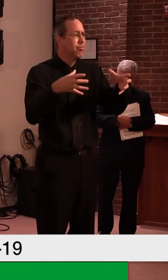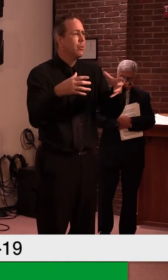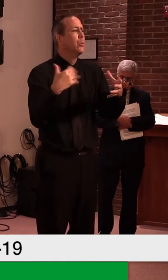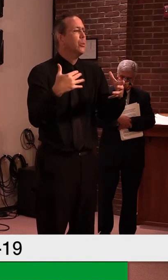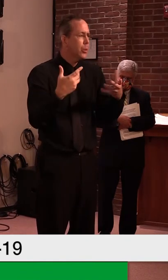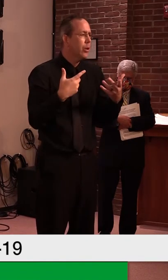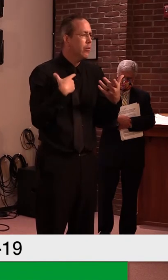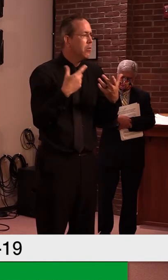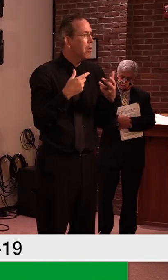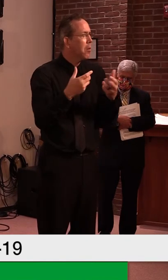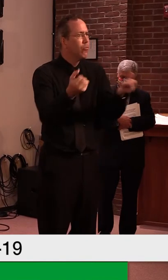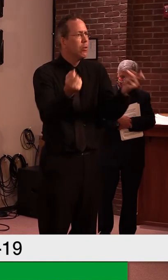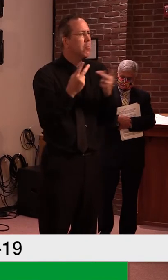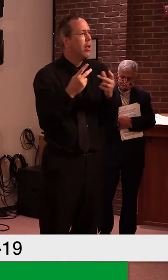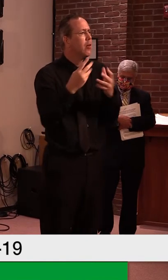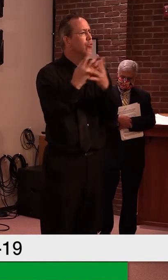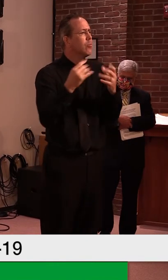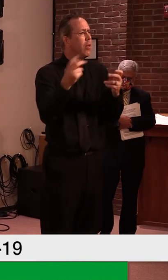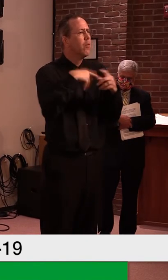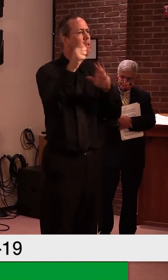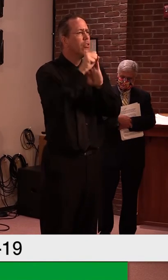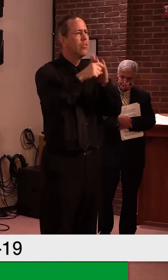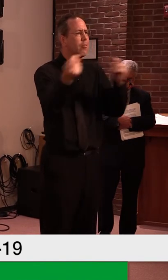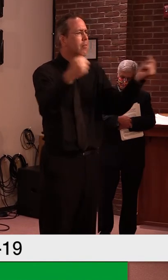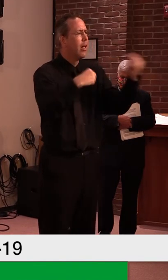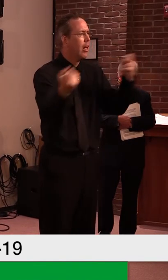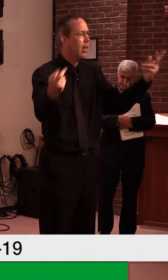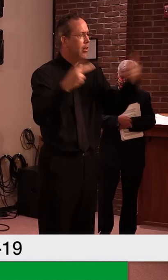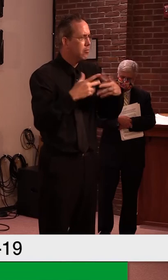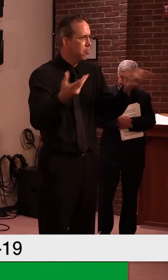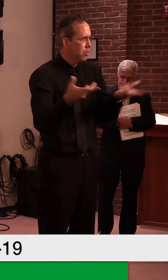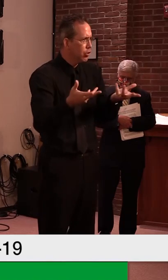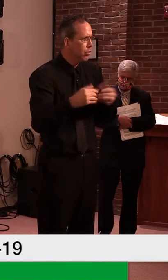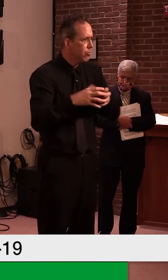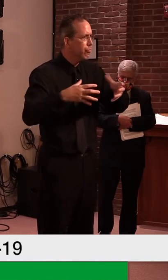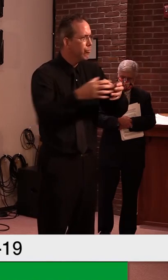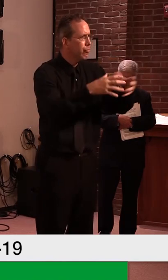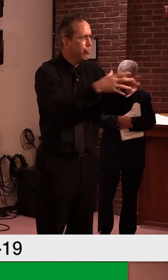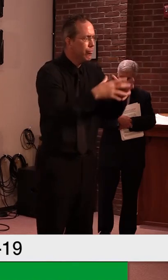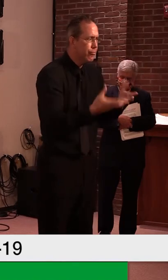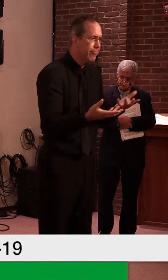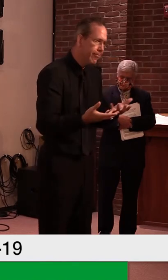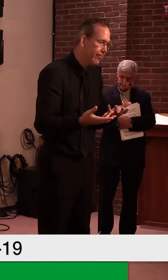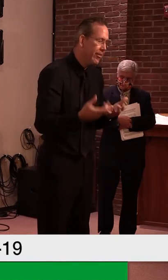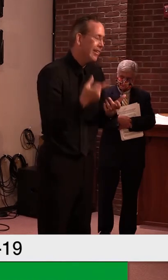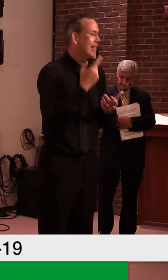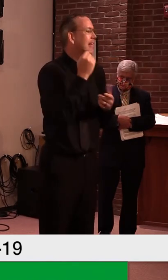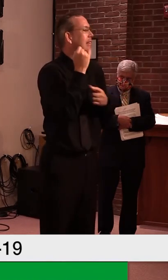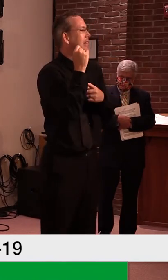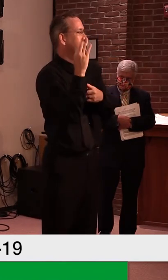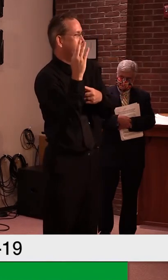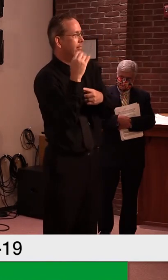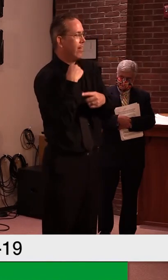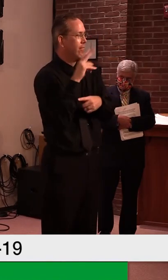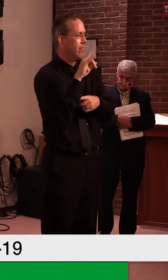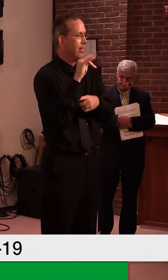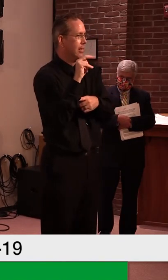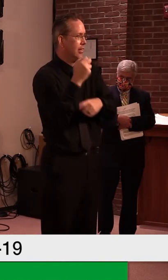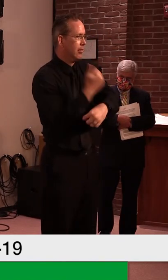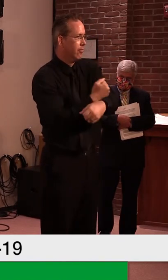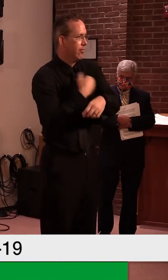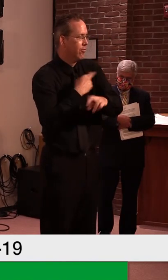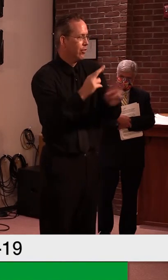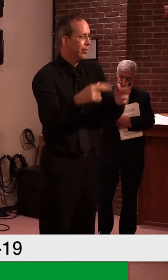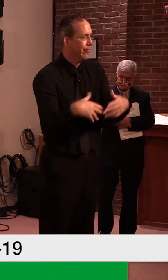uh, just based on the, on the, uh, the net number of, uh, number of, uh, offenders that we have been,